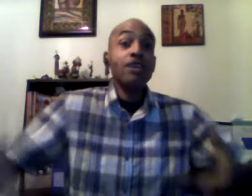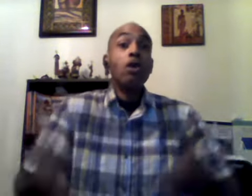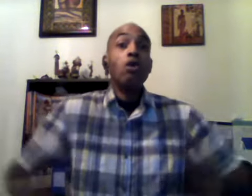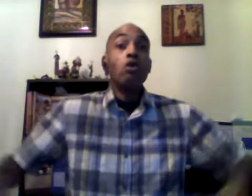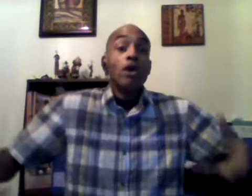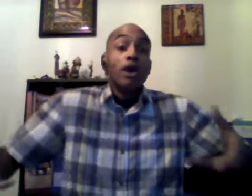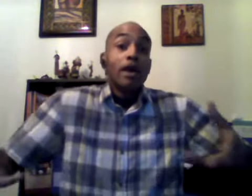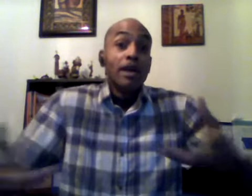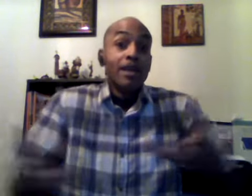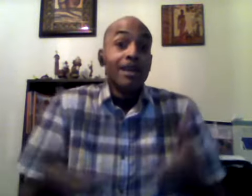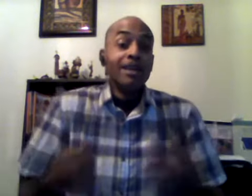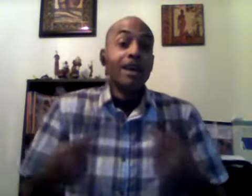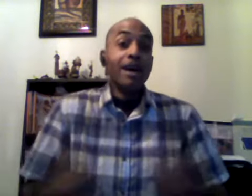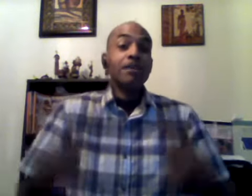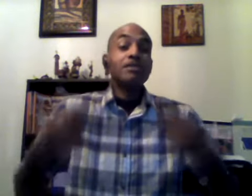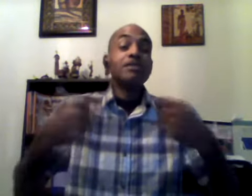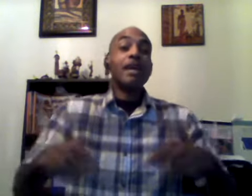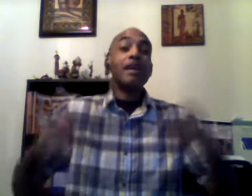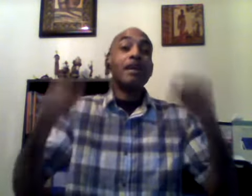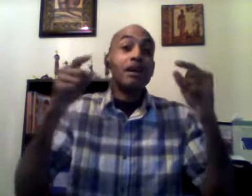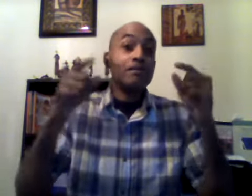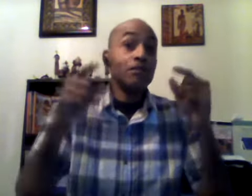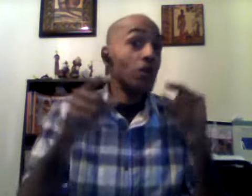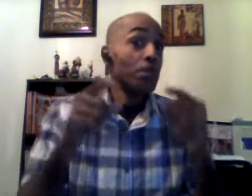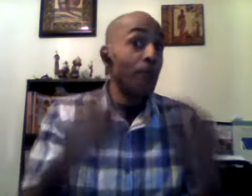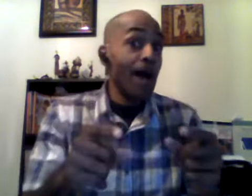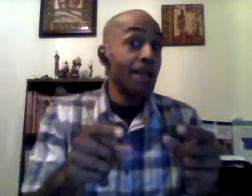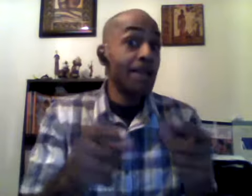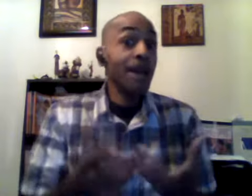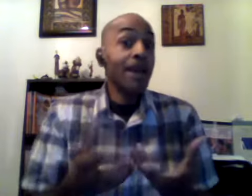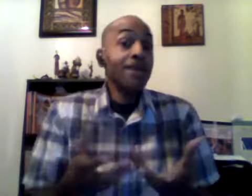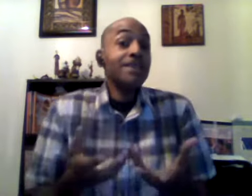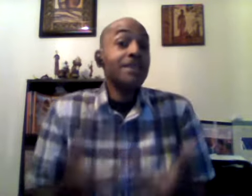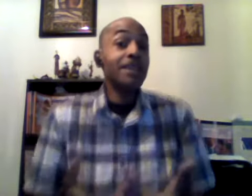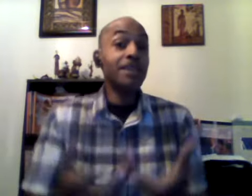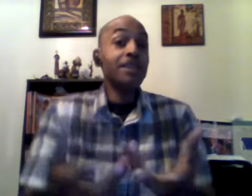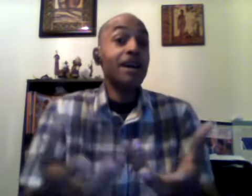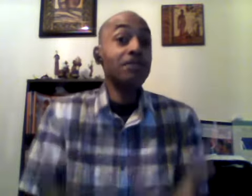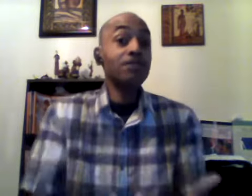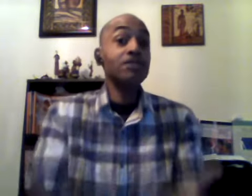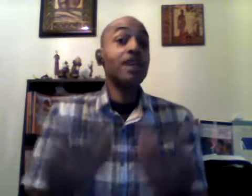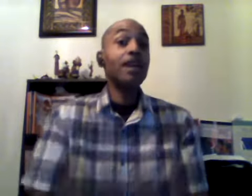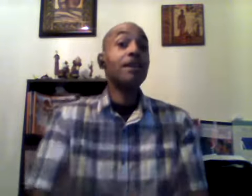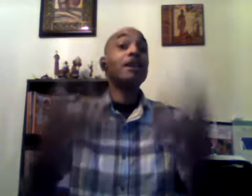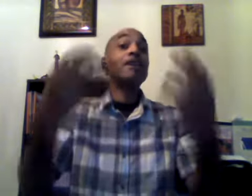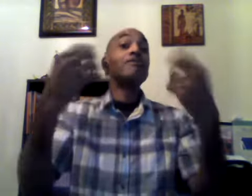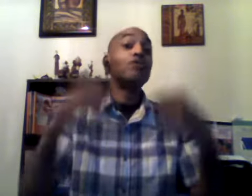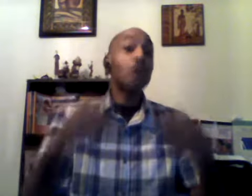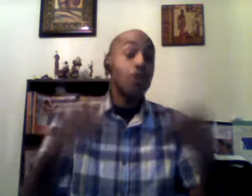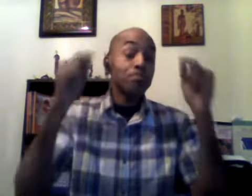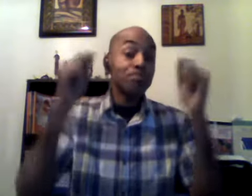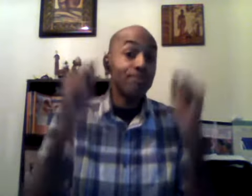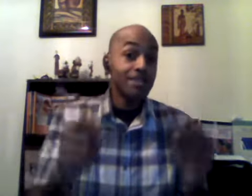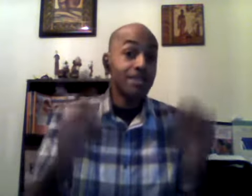know and get an understanding of your body and to get an understanding of your present